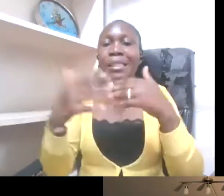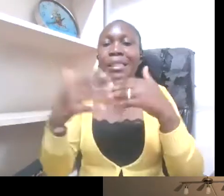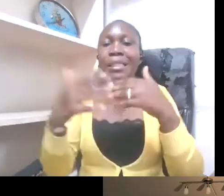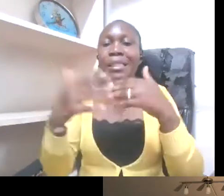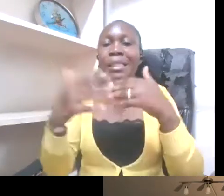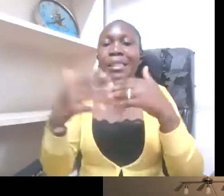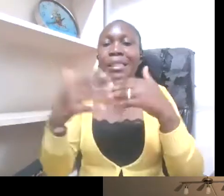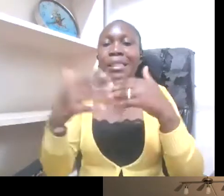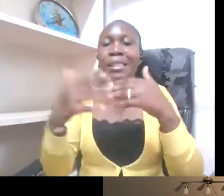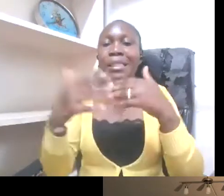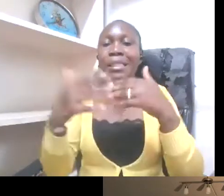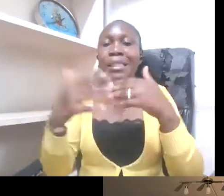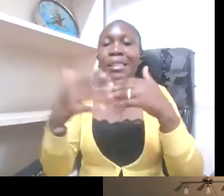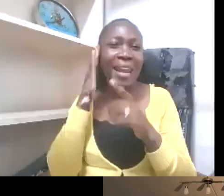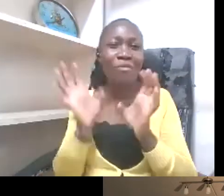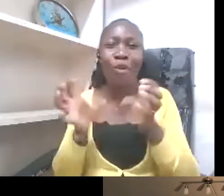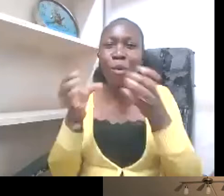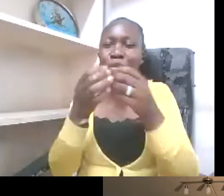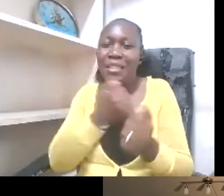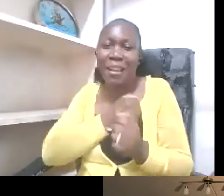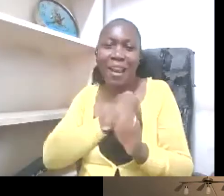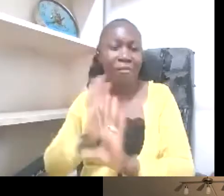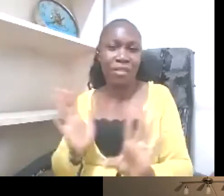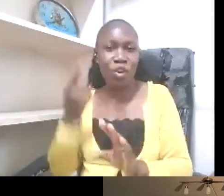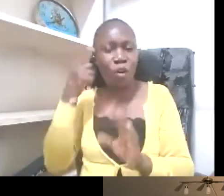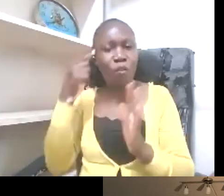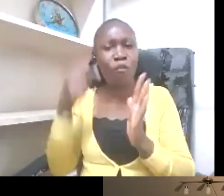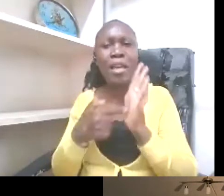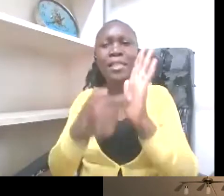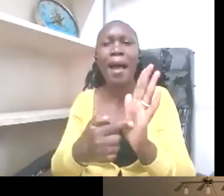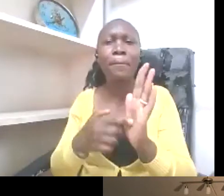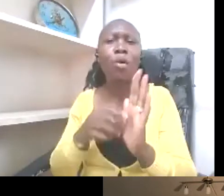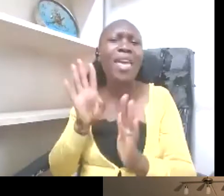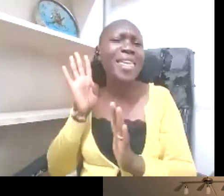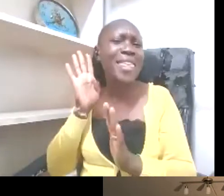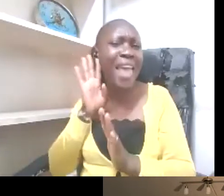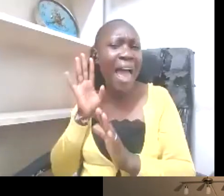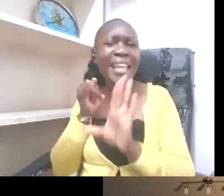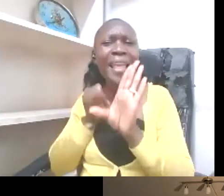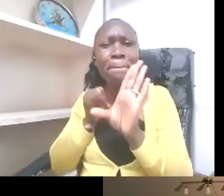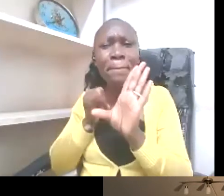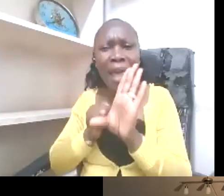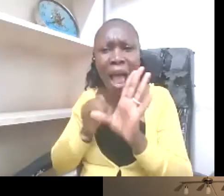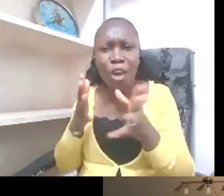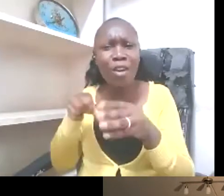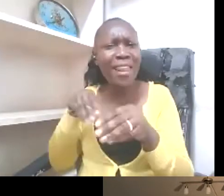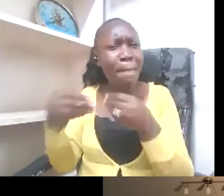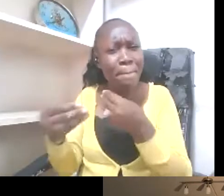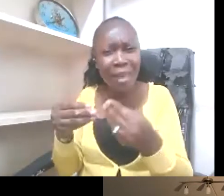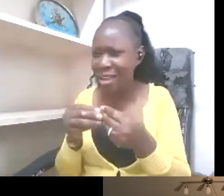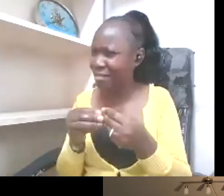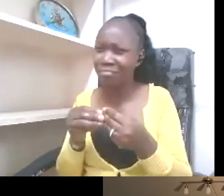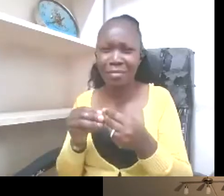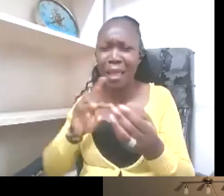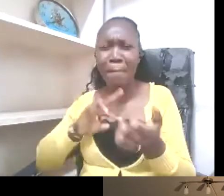community, such as hearing impaired. Impaired implies a lack or lack loss, you know. And